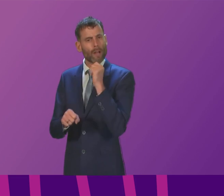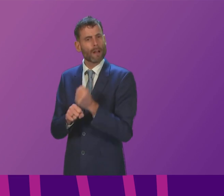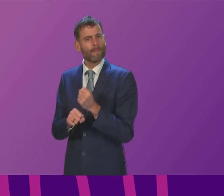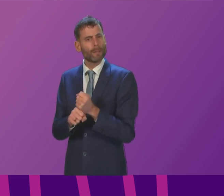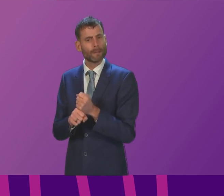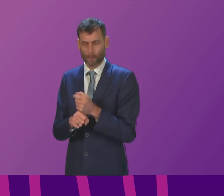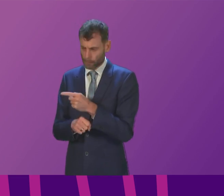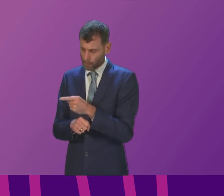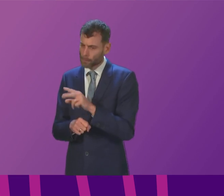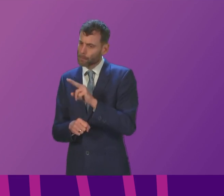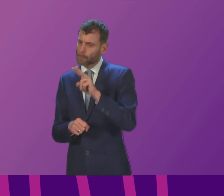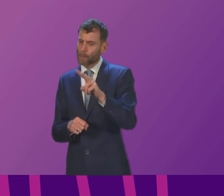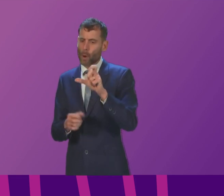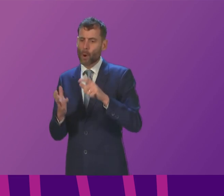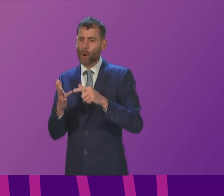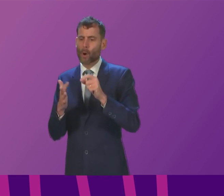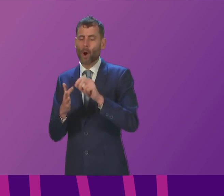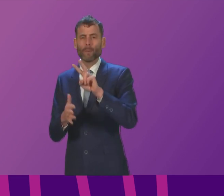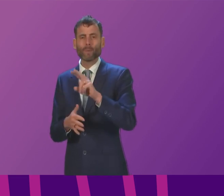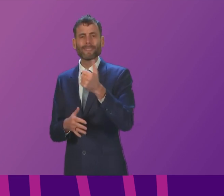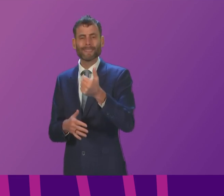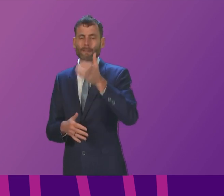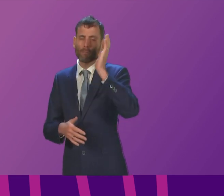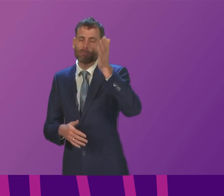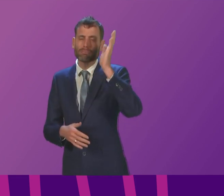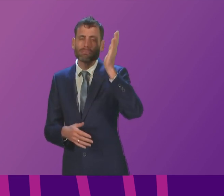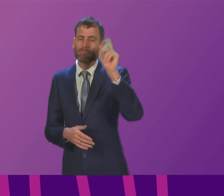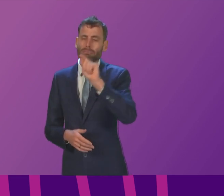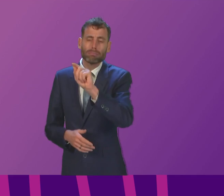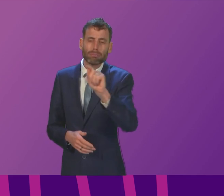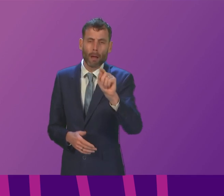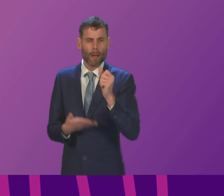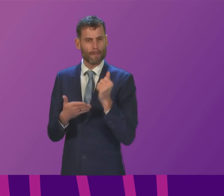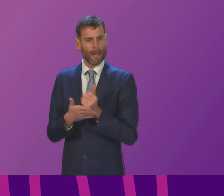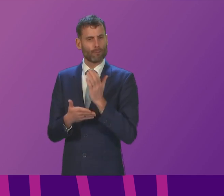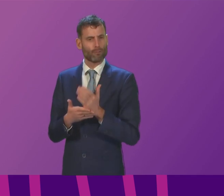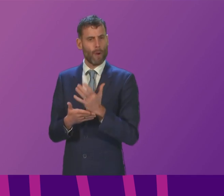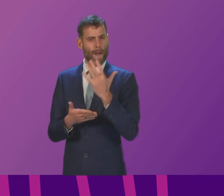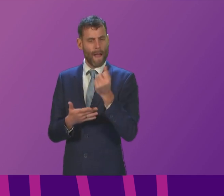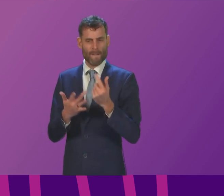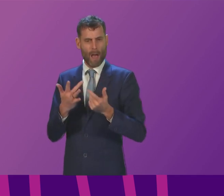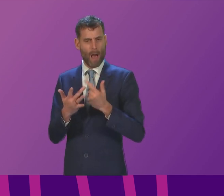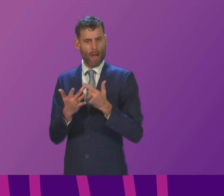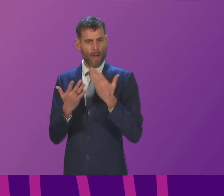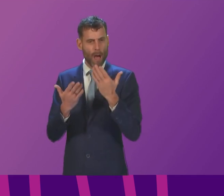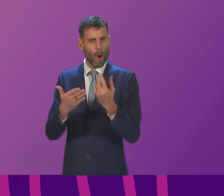that during COP26 it provides a platform for unheard voices including citizens young people and those from the global